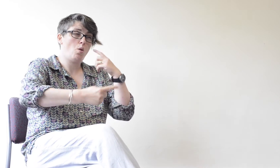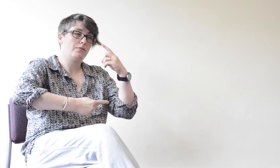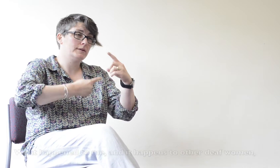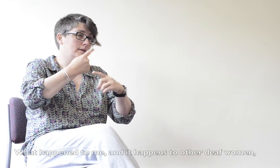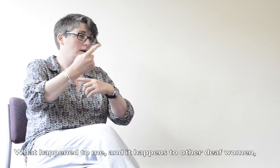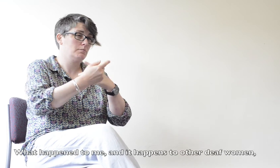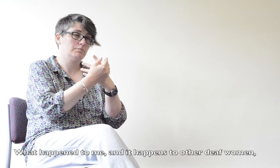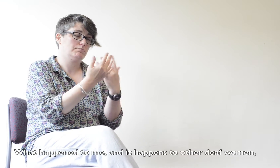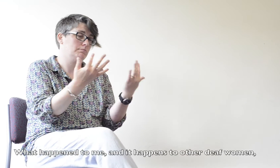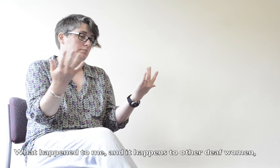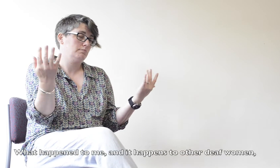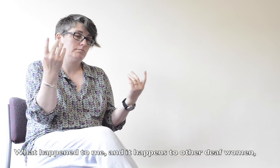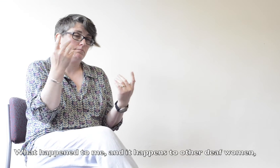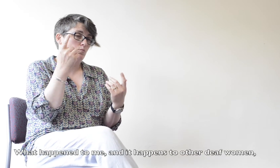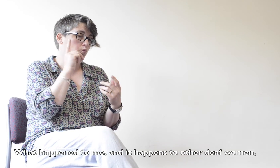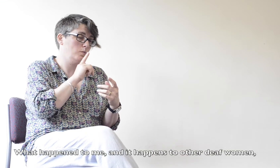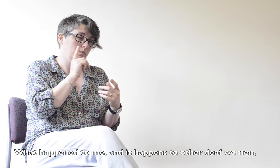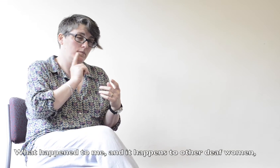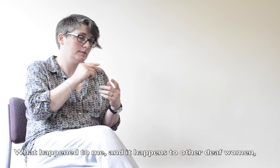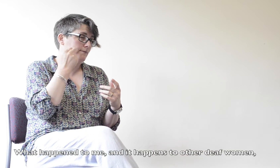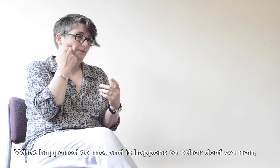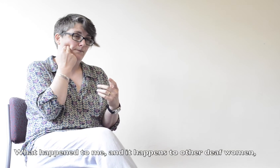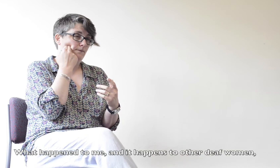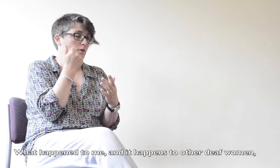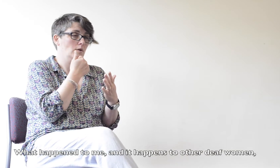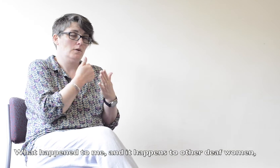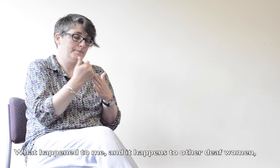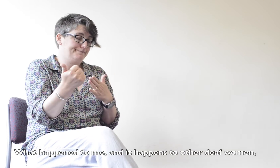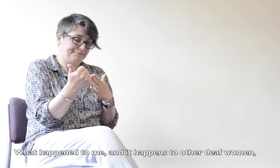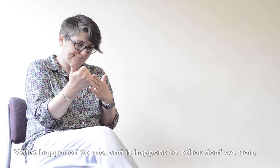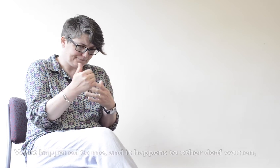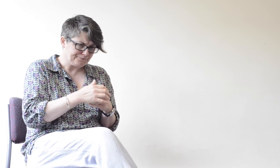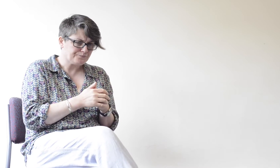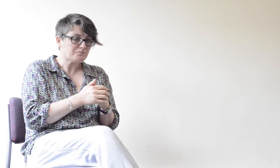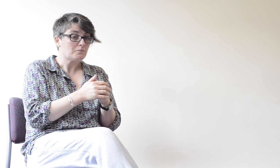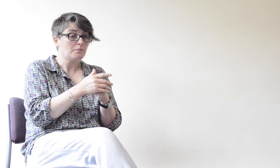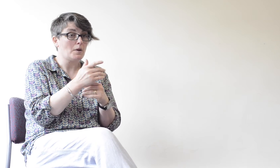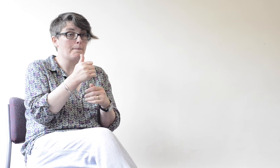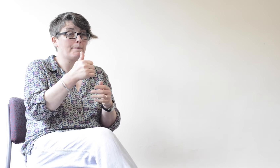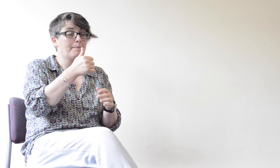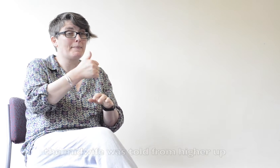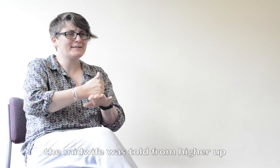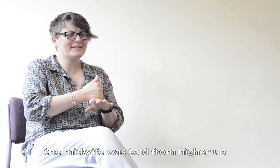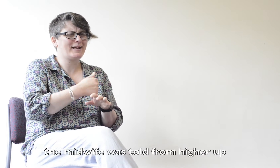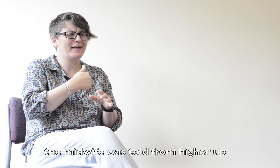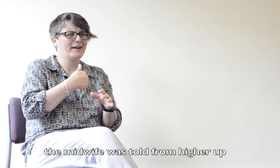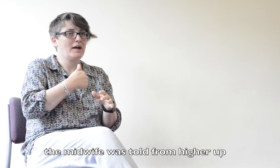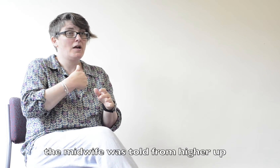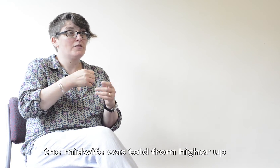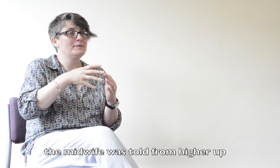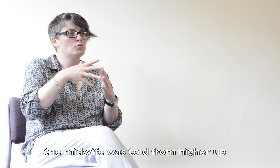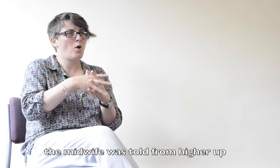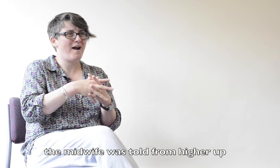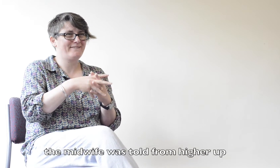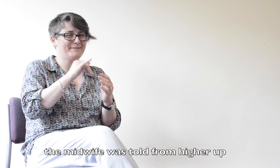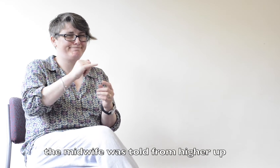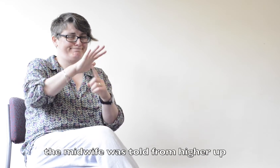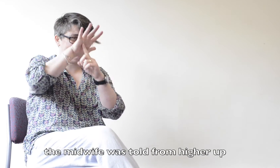situation. And what happened to me, and it's something that happens to a lot of deaf women I've since discovered, is that